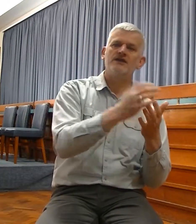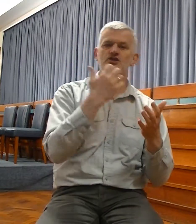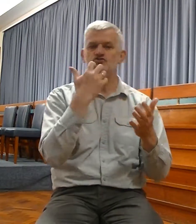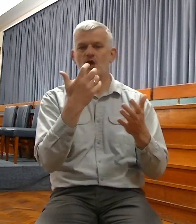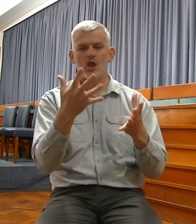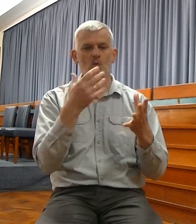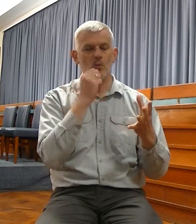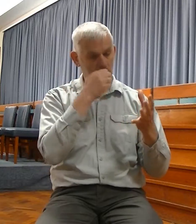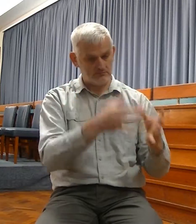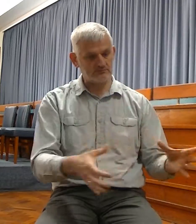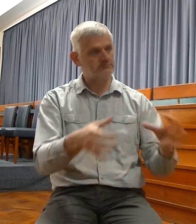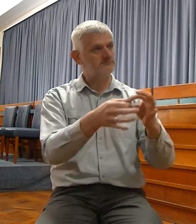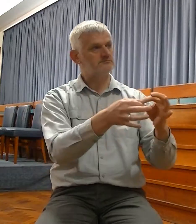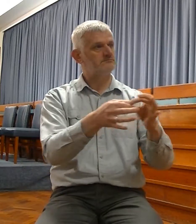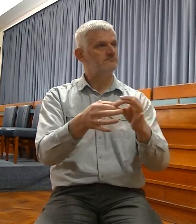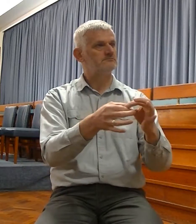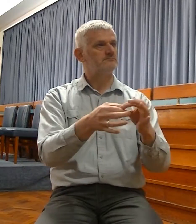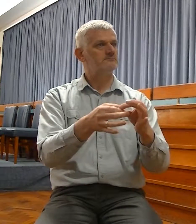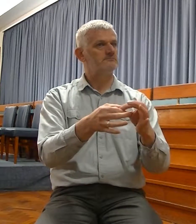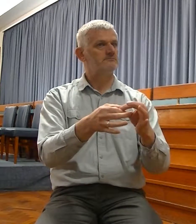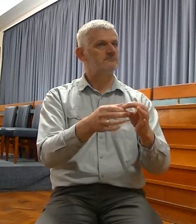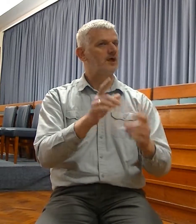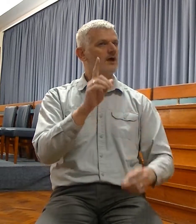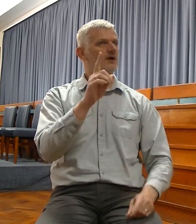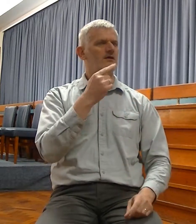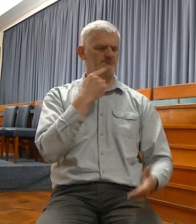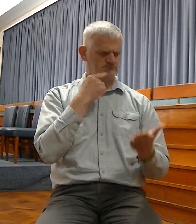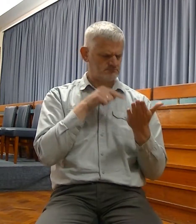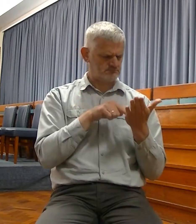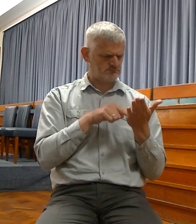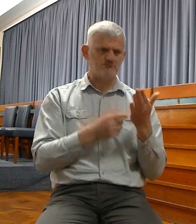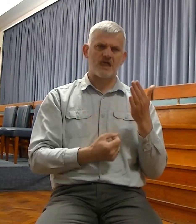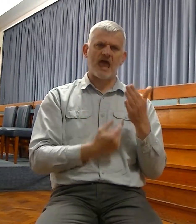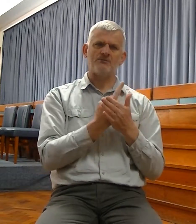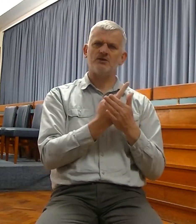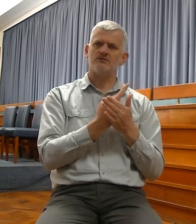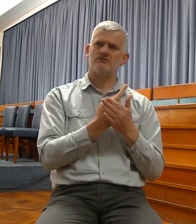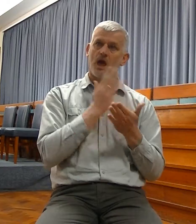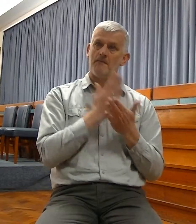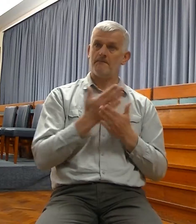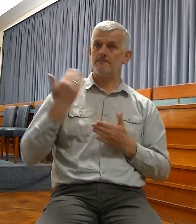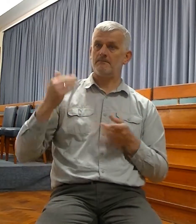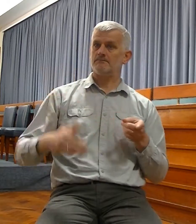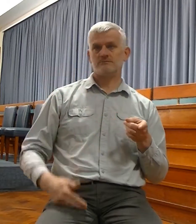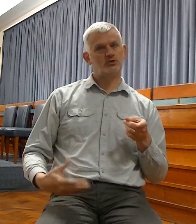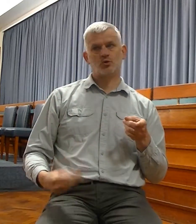wasn't fulfilled with the return of the captives, the remnant after the Babylonian captivity.